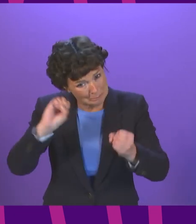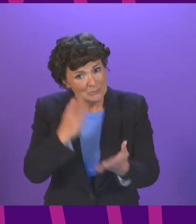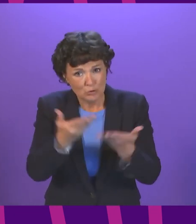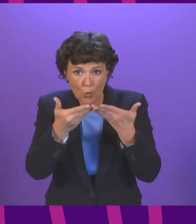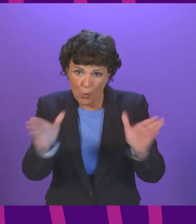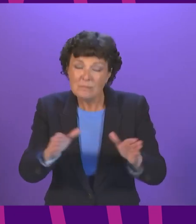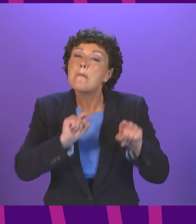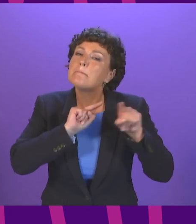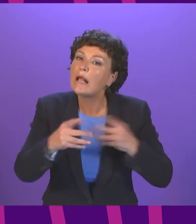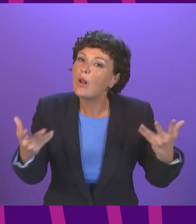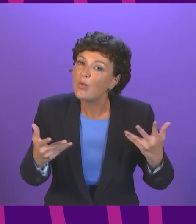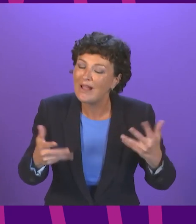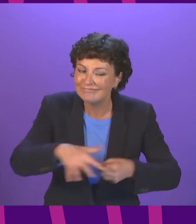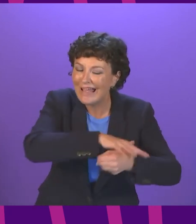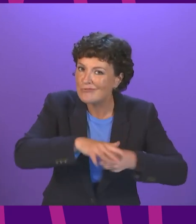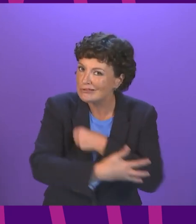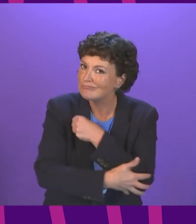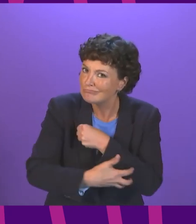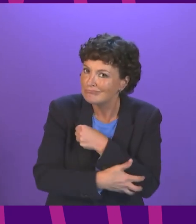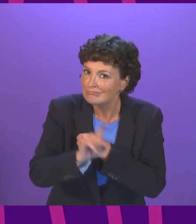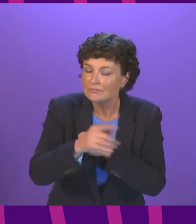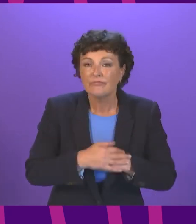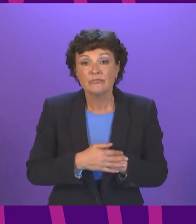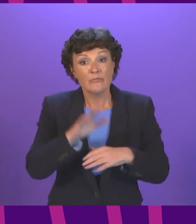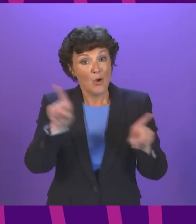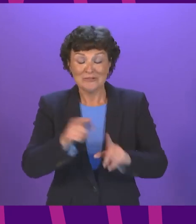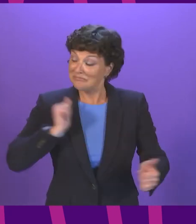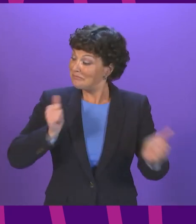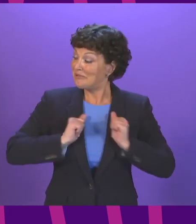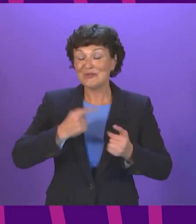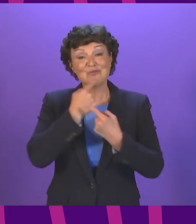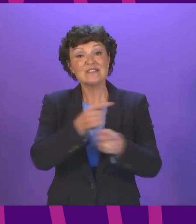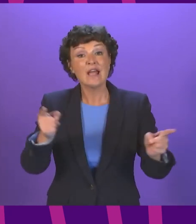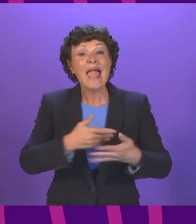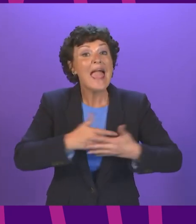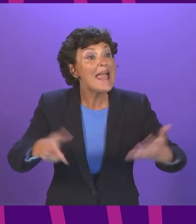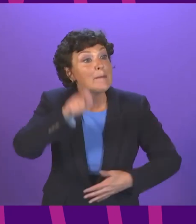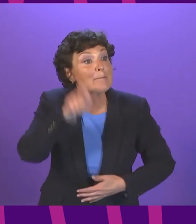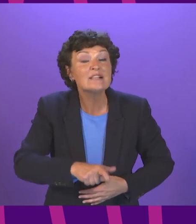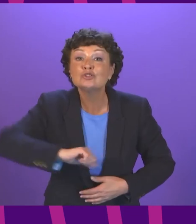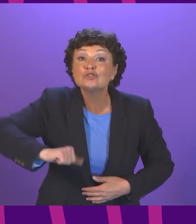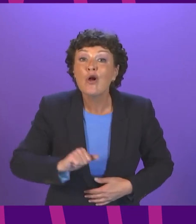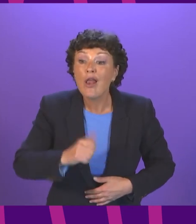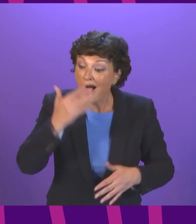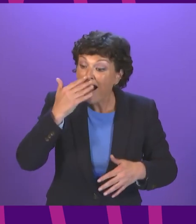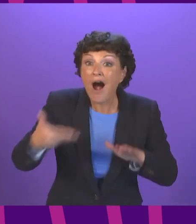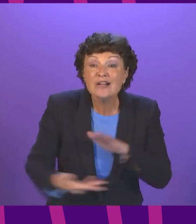in areas of deprivation I am also proud to confirm that from January, everyone in Scotland under 22 years of age will be